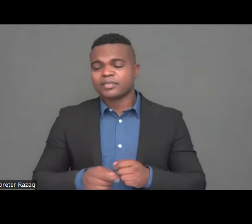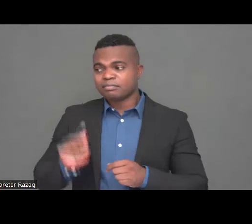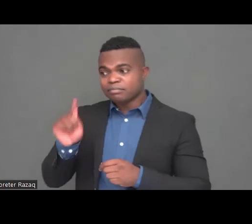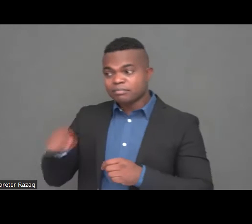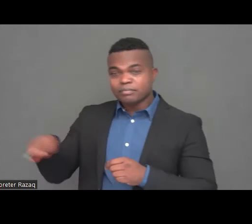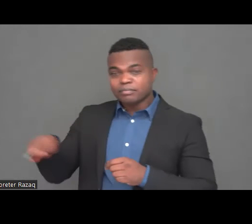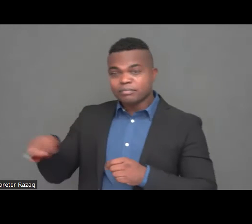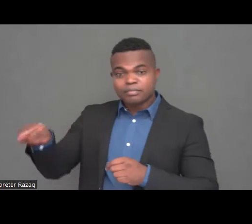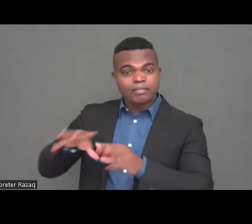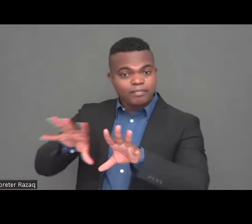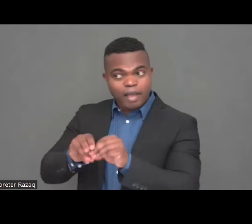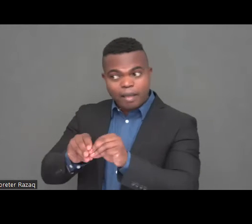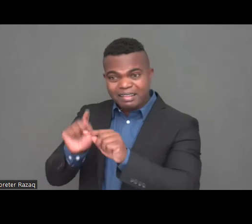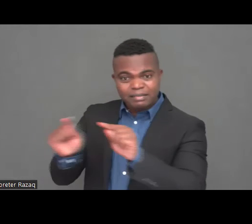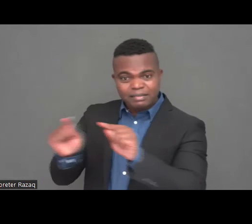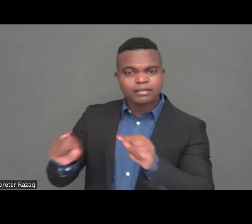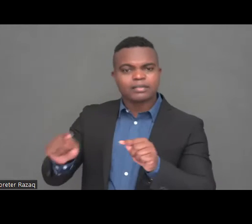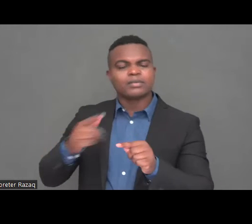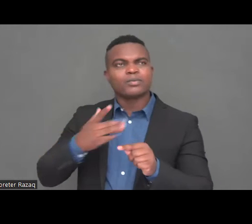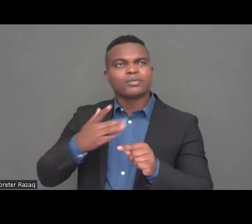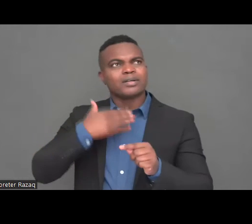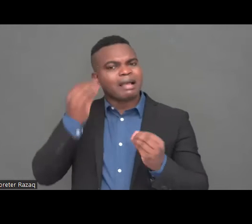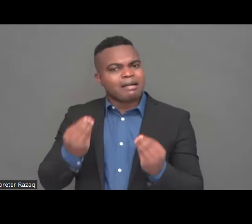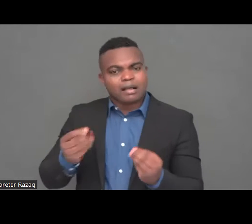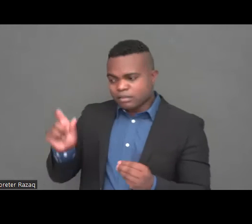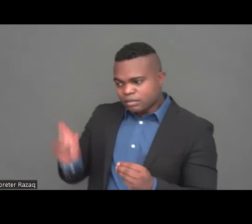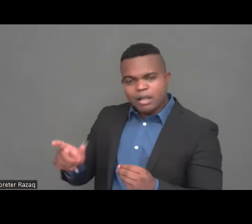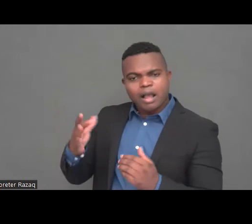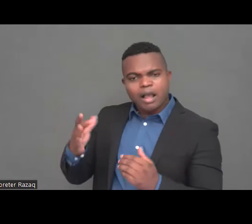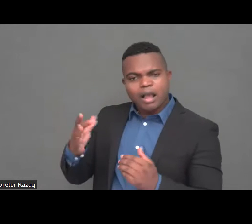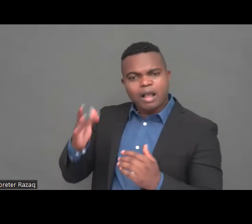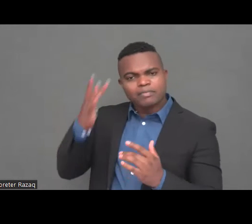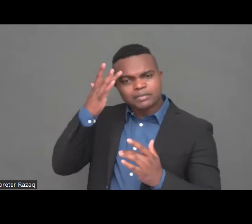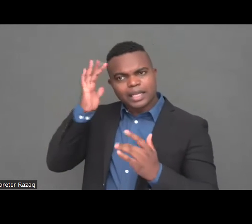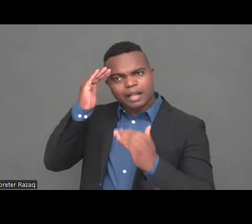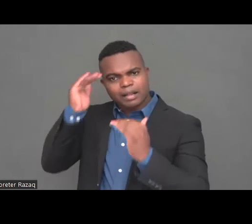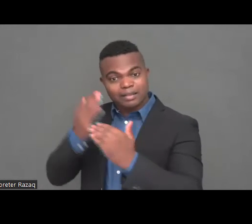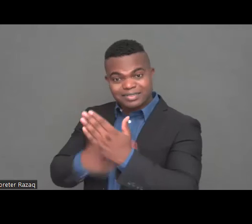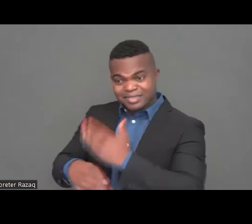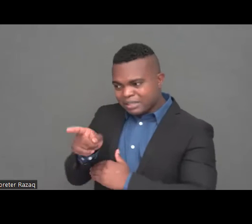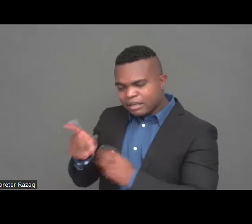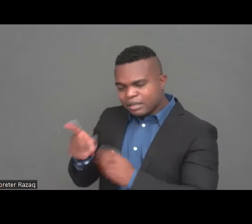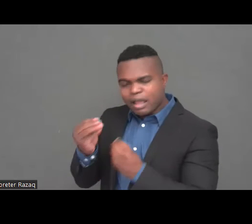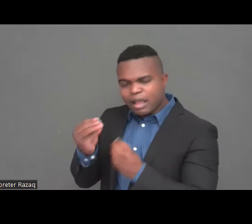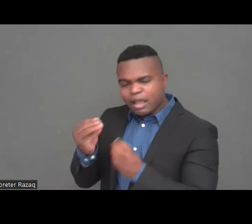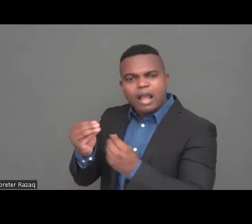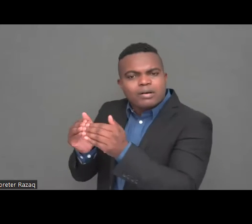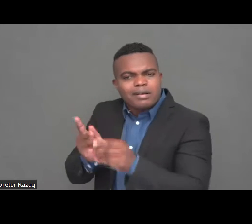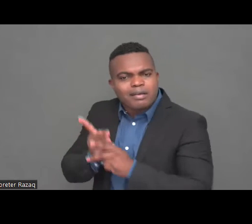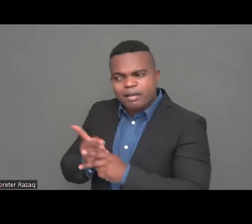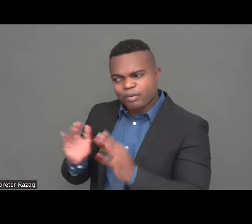for the beloved one. You understand that all